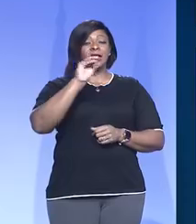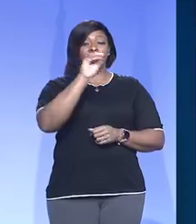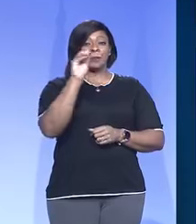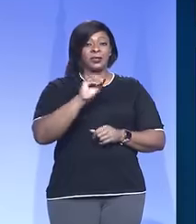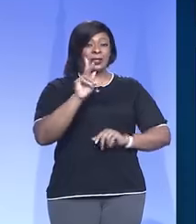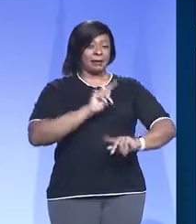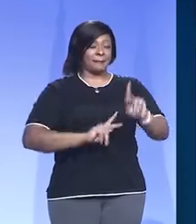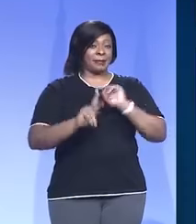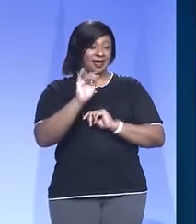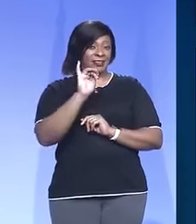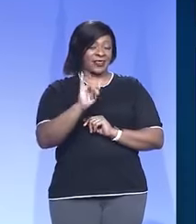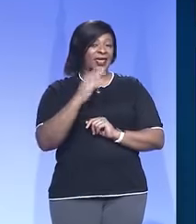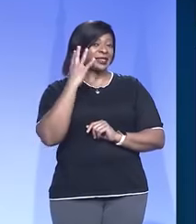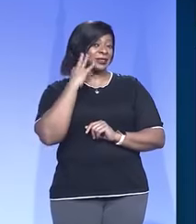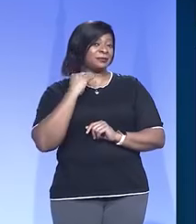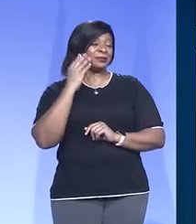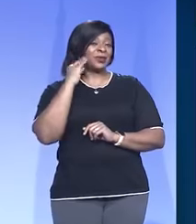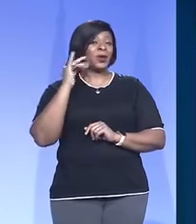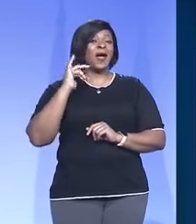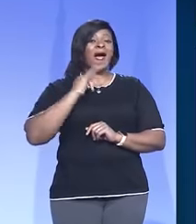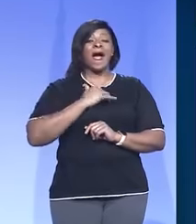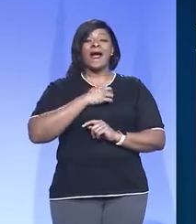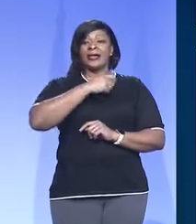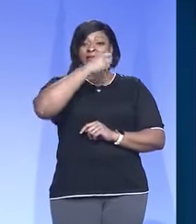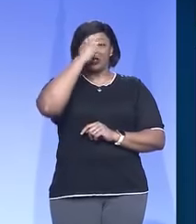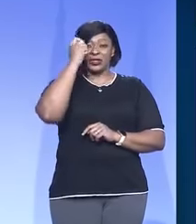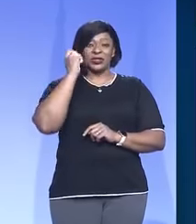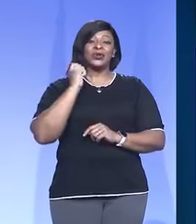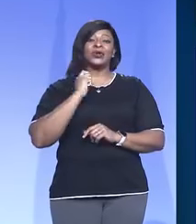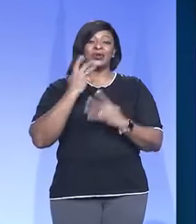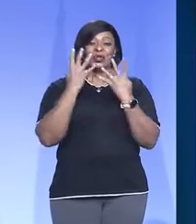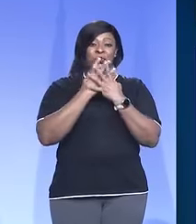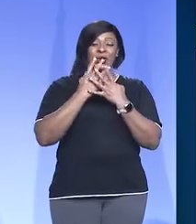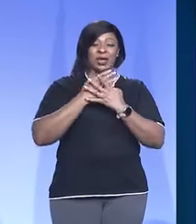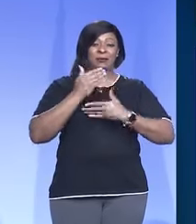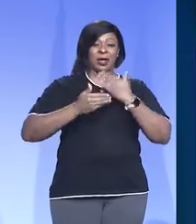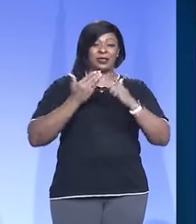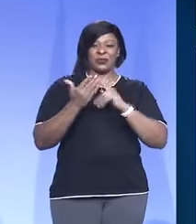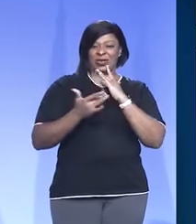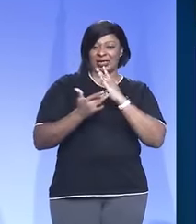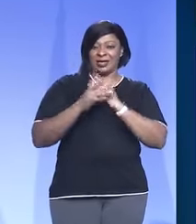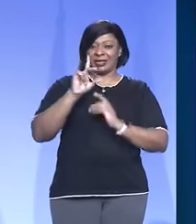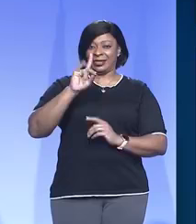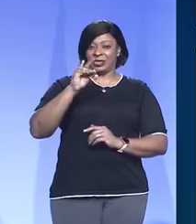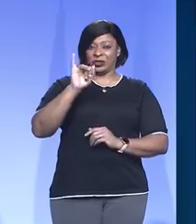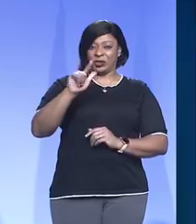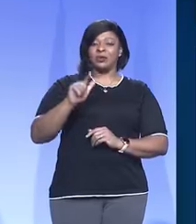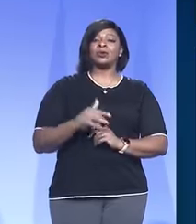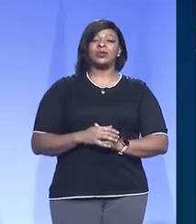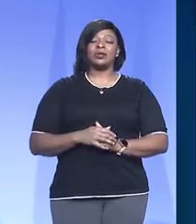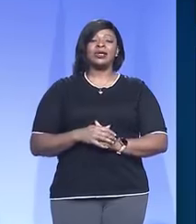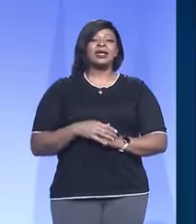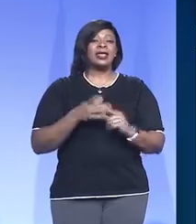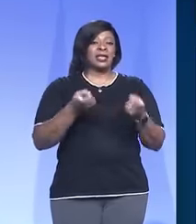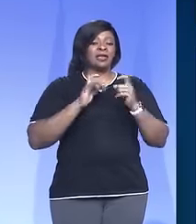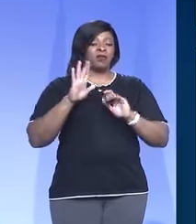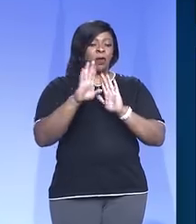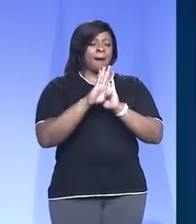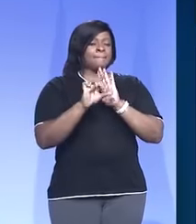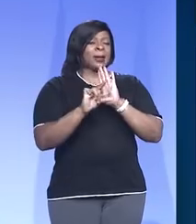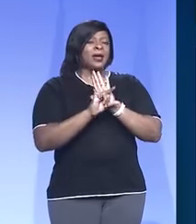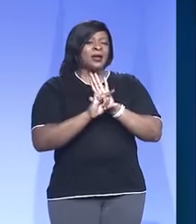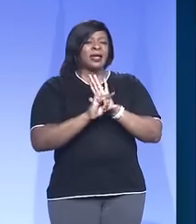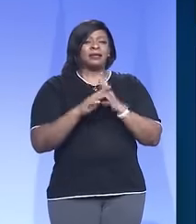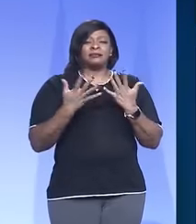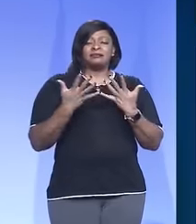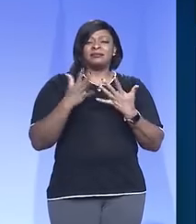the folks that experience our digital screening process are able to give us their background as